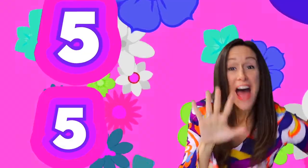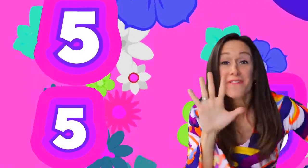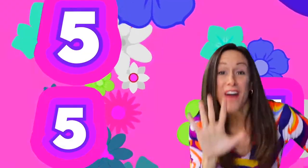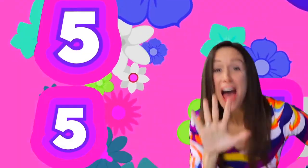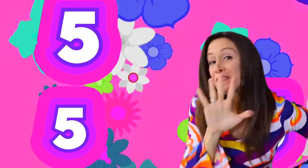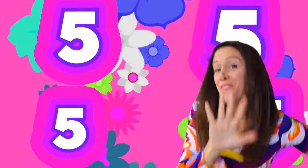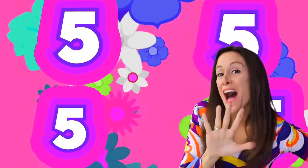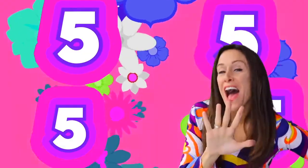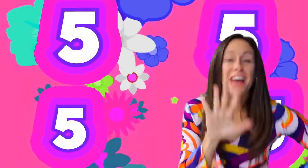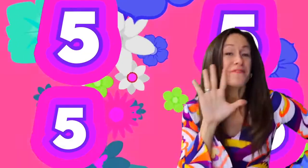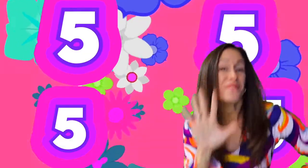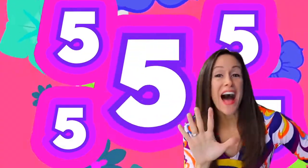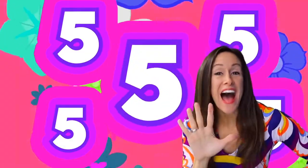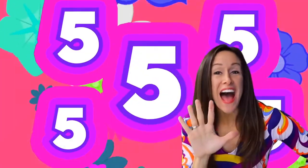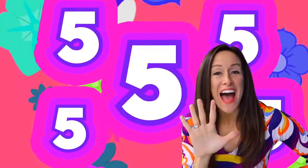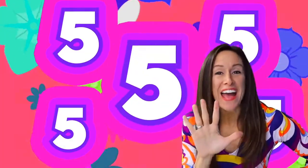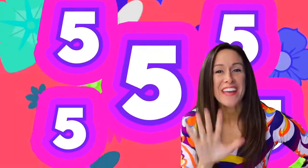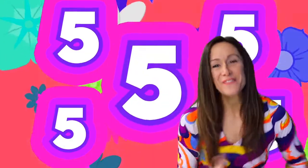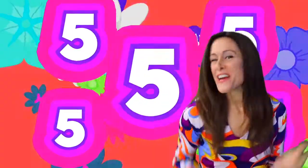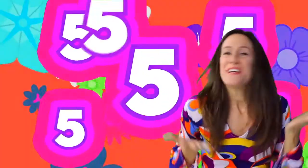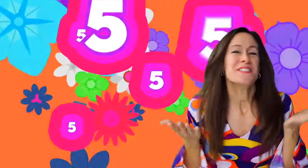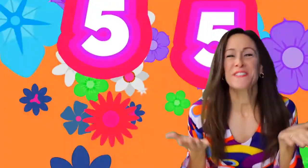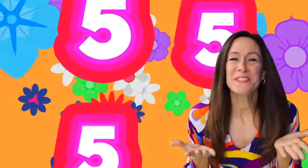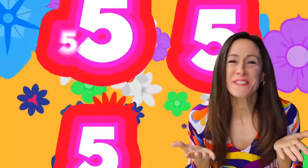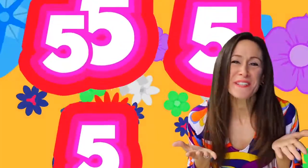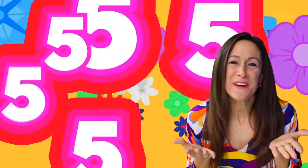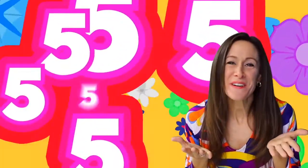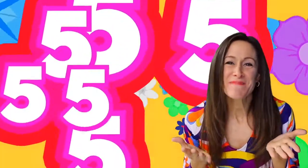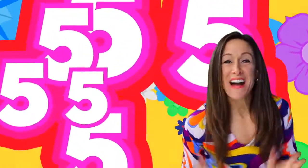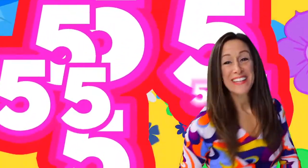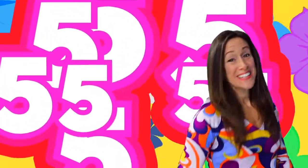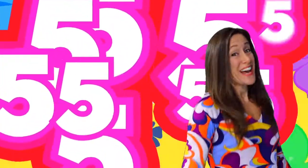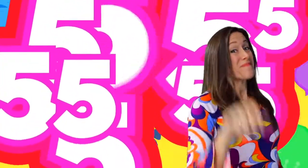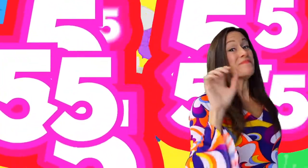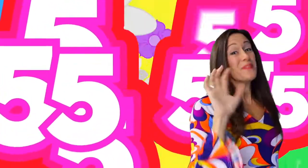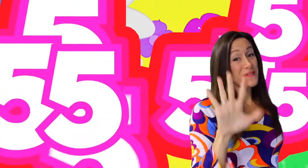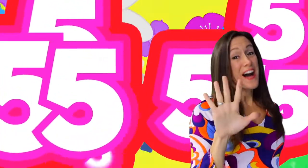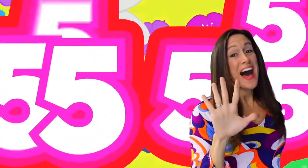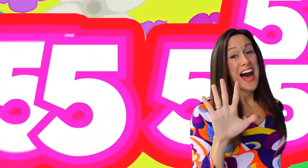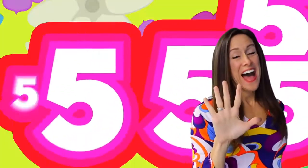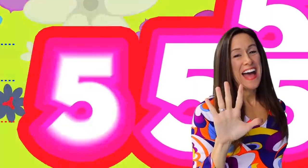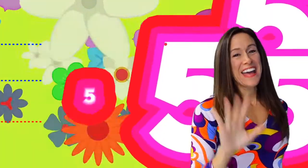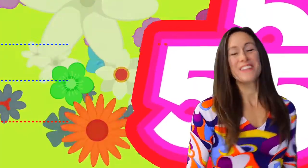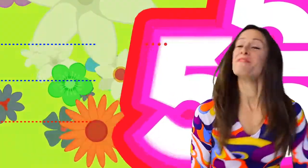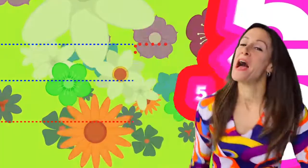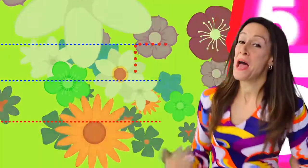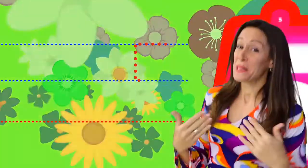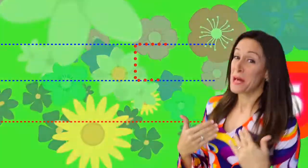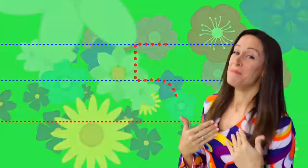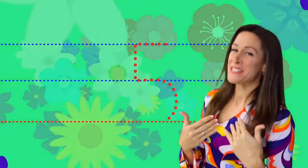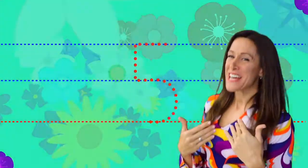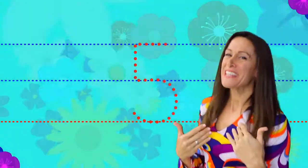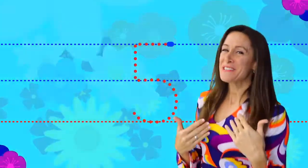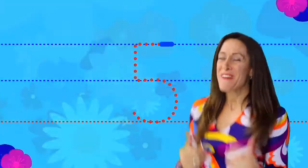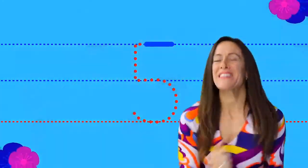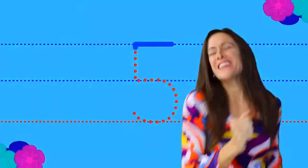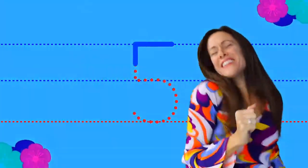five, five, five, five Do you know about the number five? Let me tell you about the